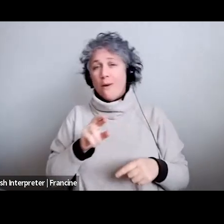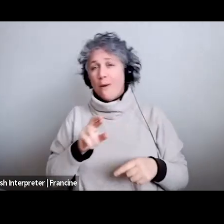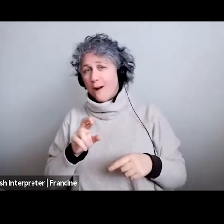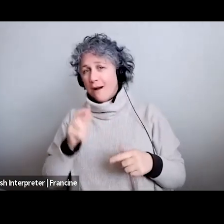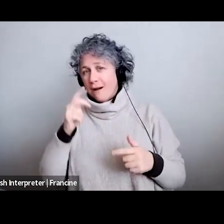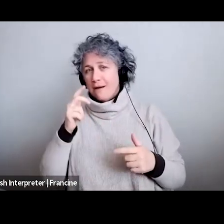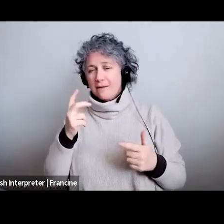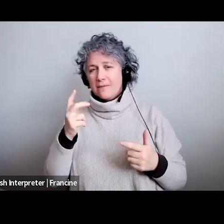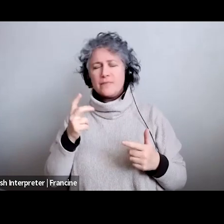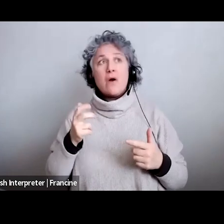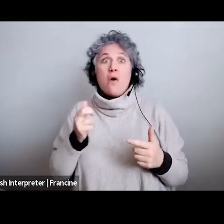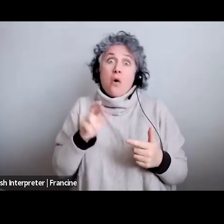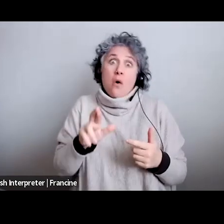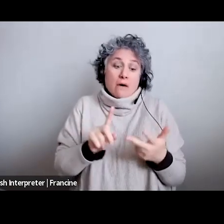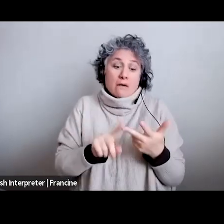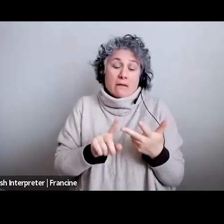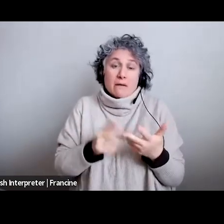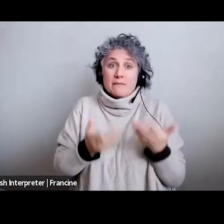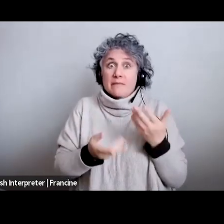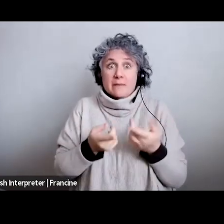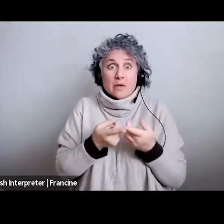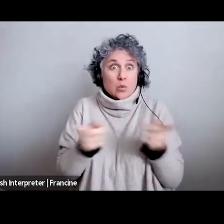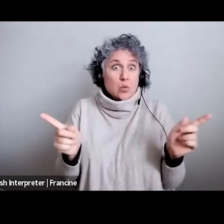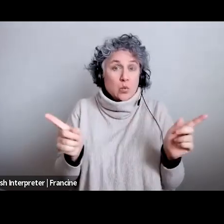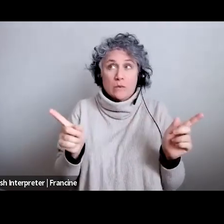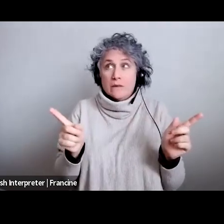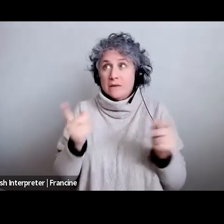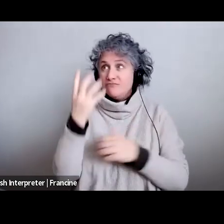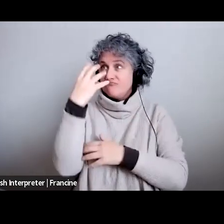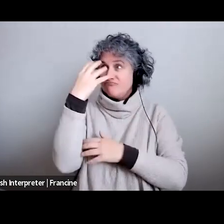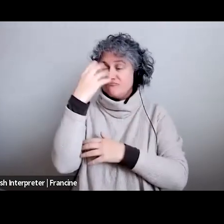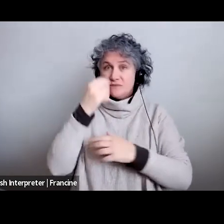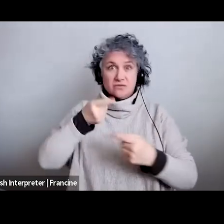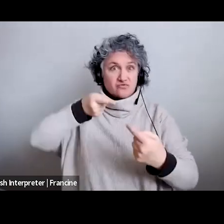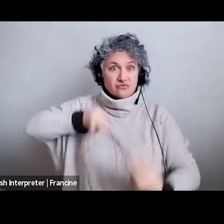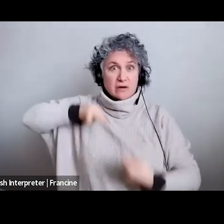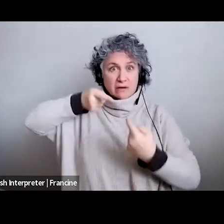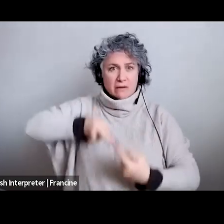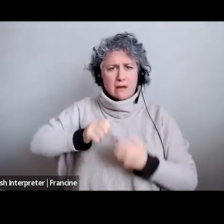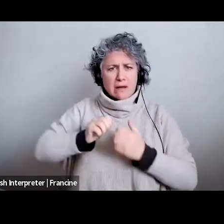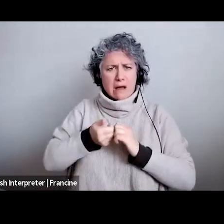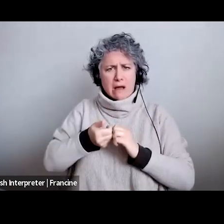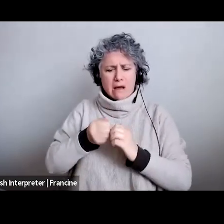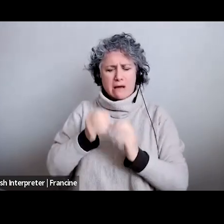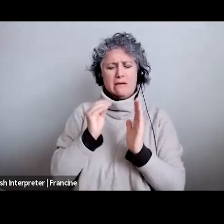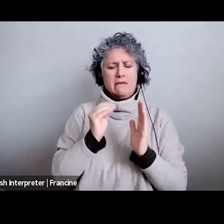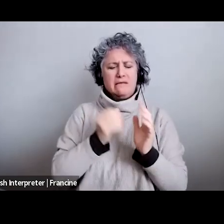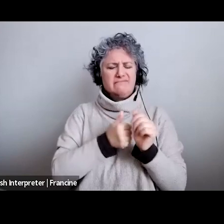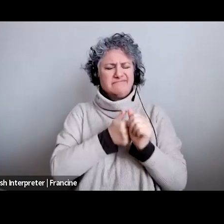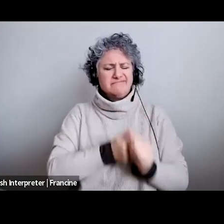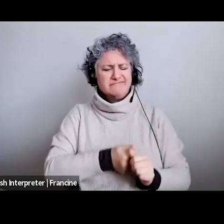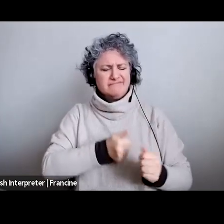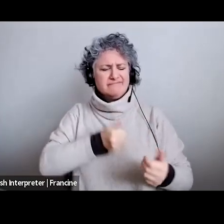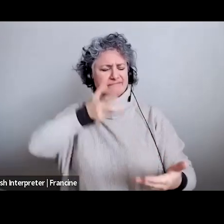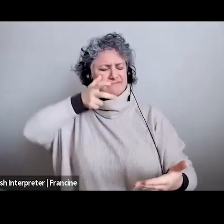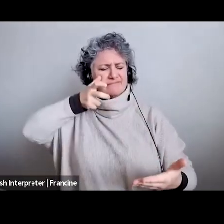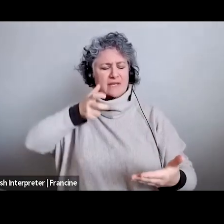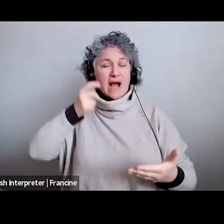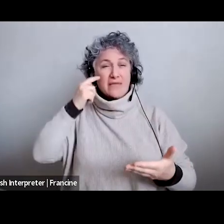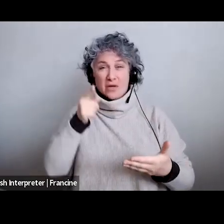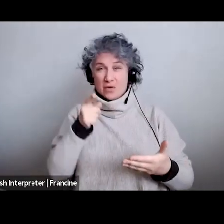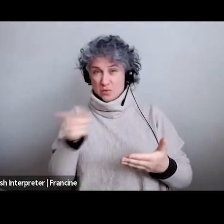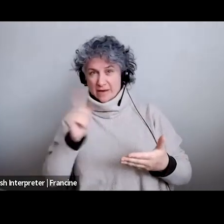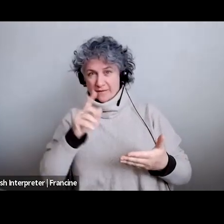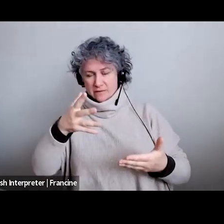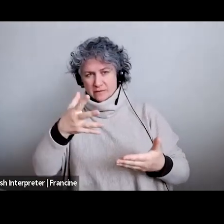you're struggling with you know working with the lines as they are written and i think that you've got to find a way to make those lines